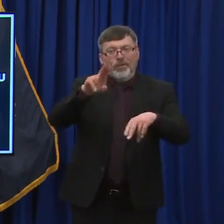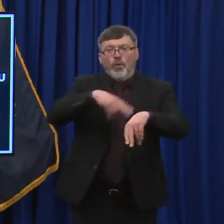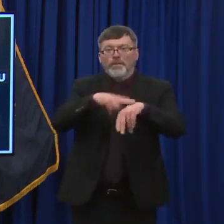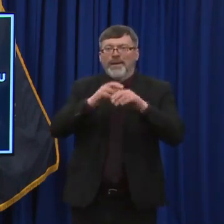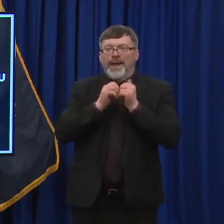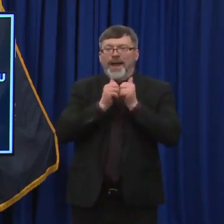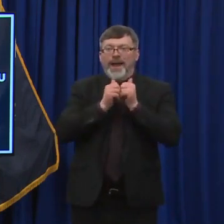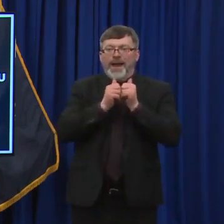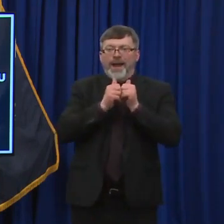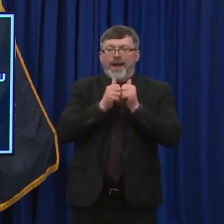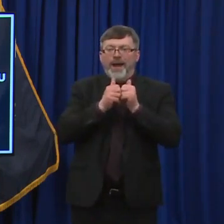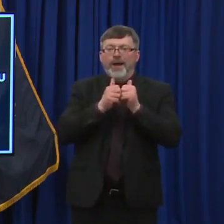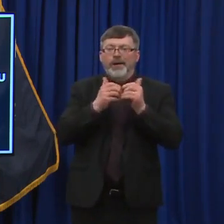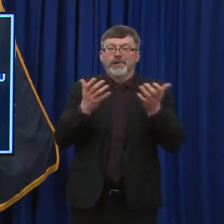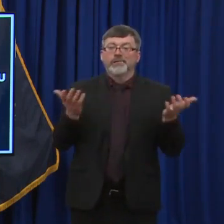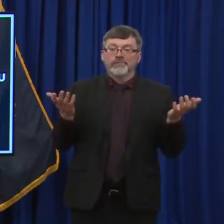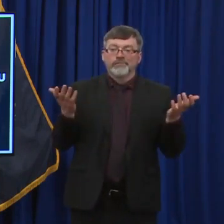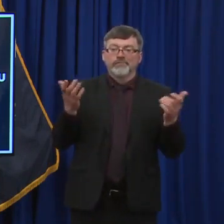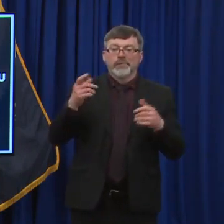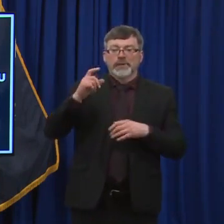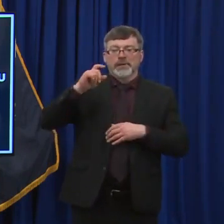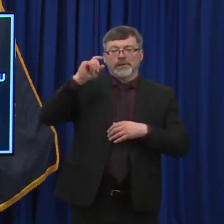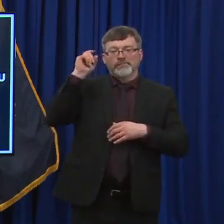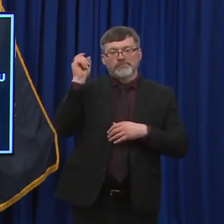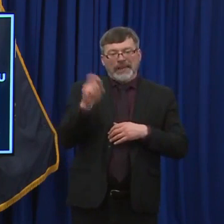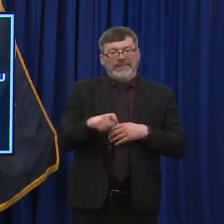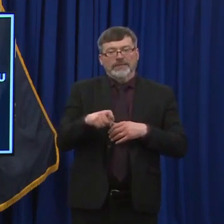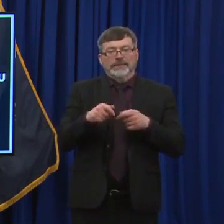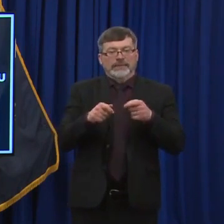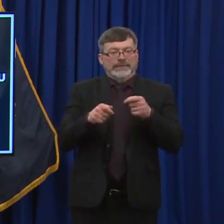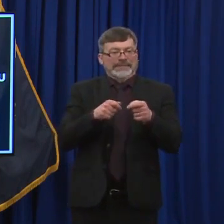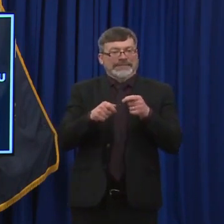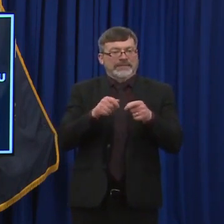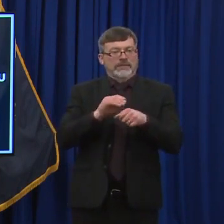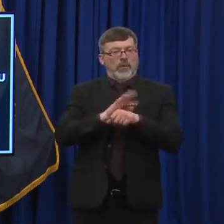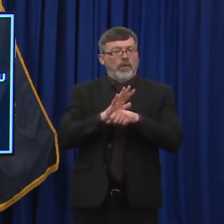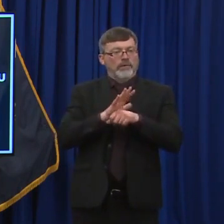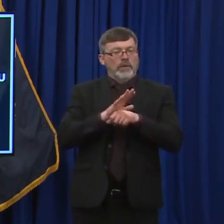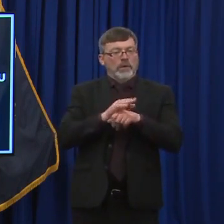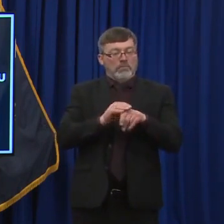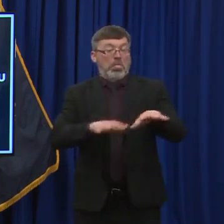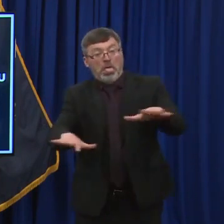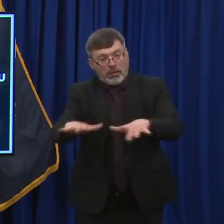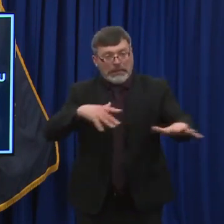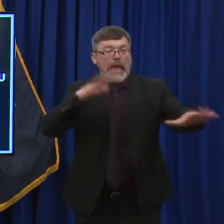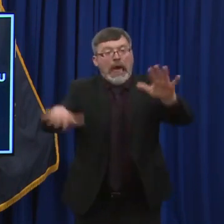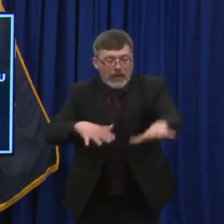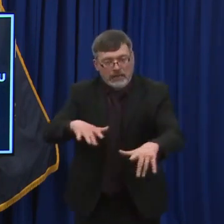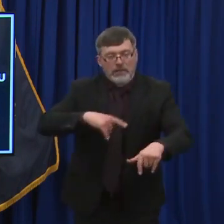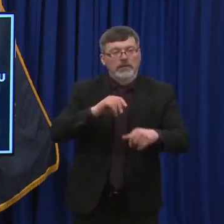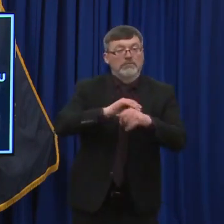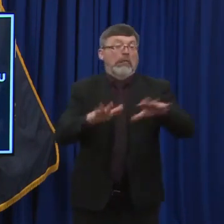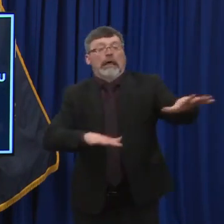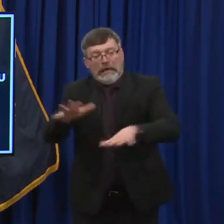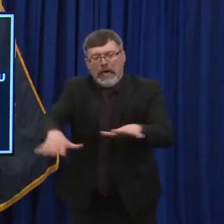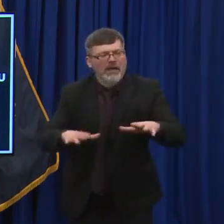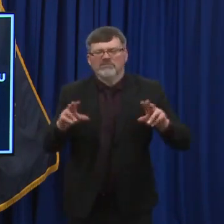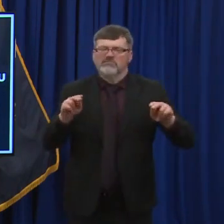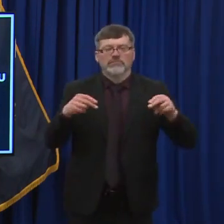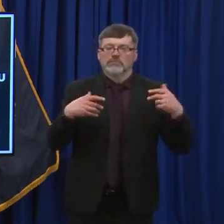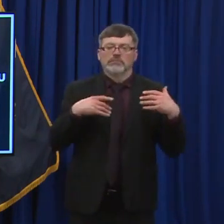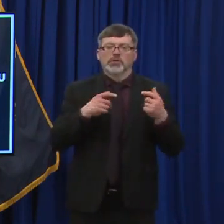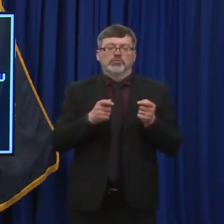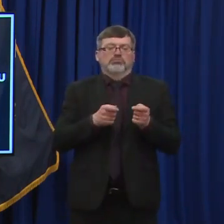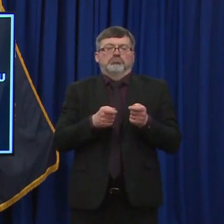we need to maintain control of the virus and prevent it from spreading, you know, at high levels in our community. And that requires people to